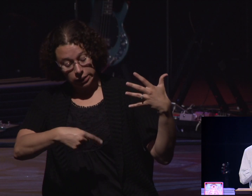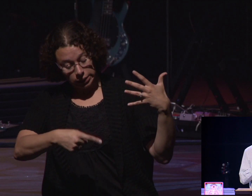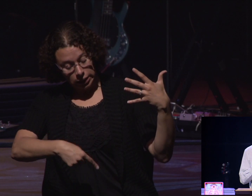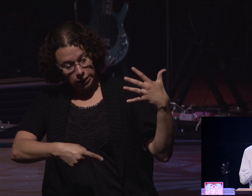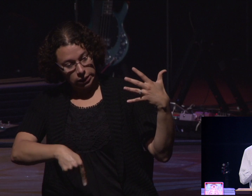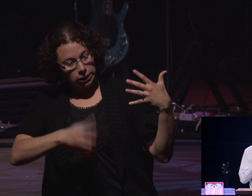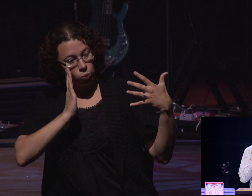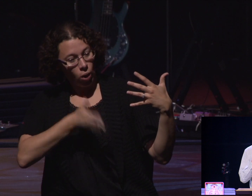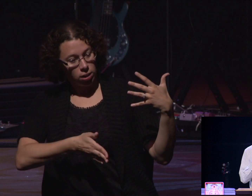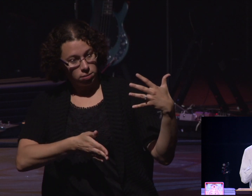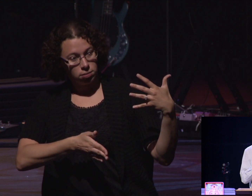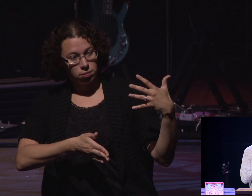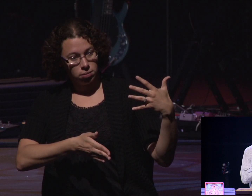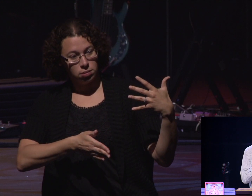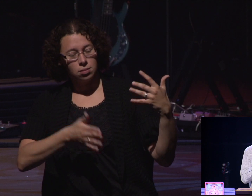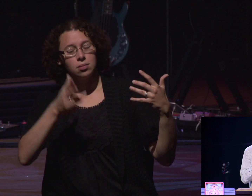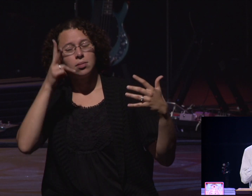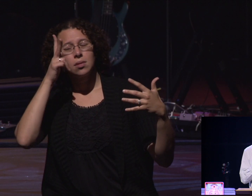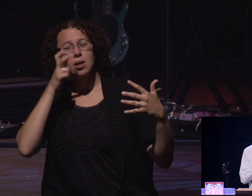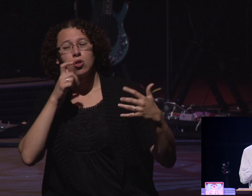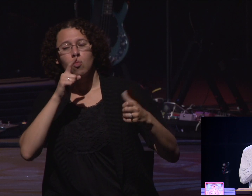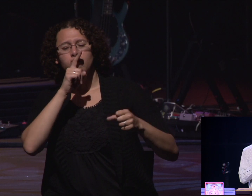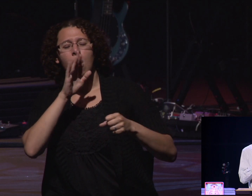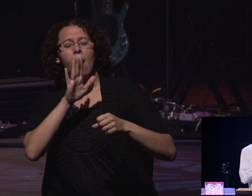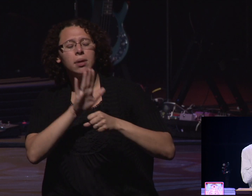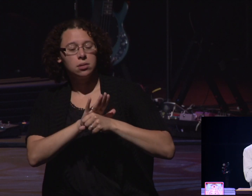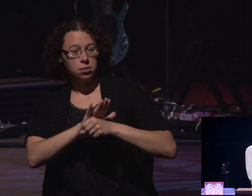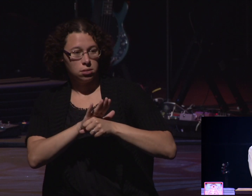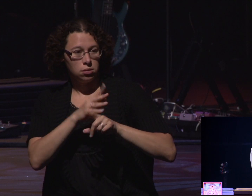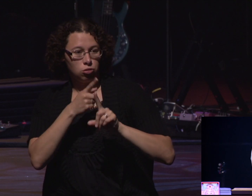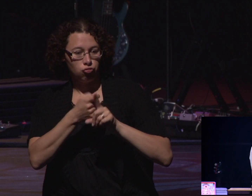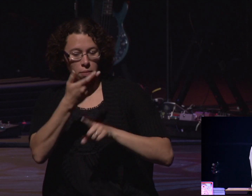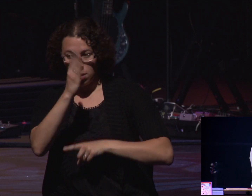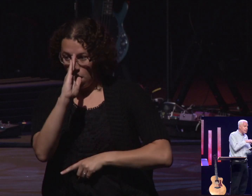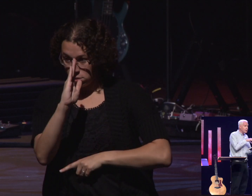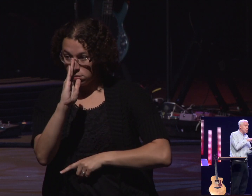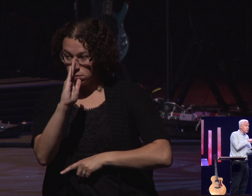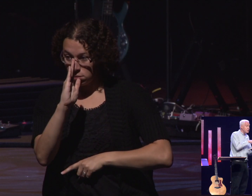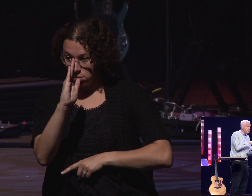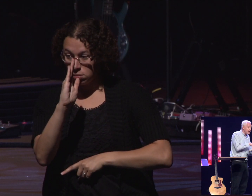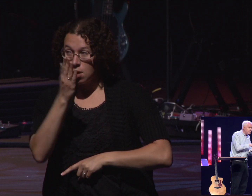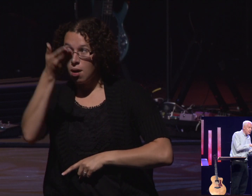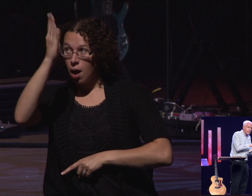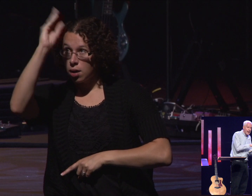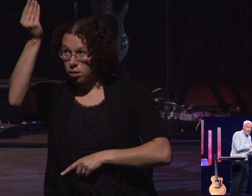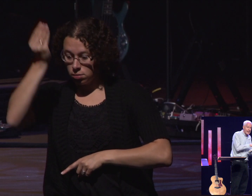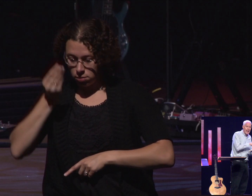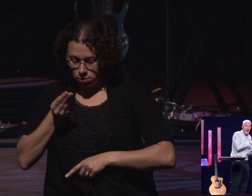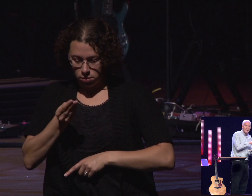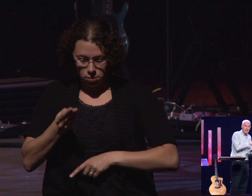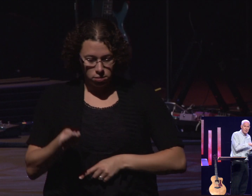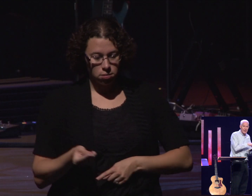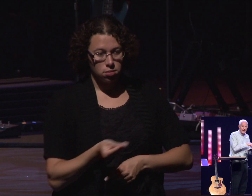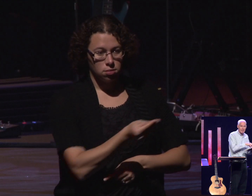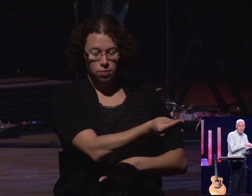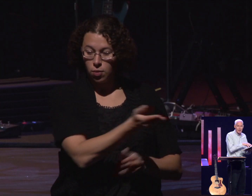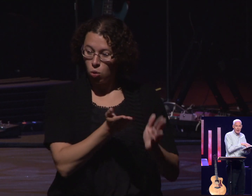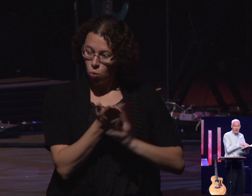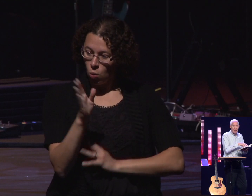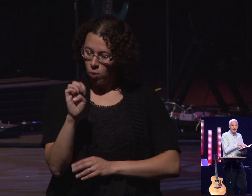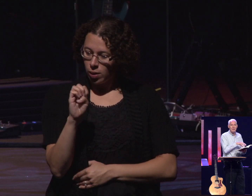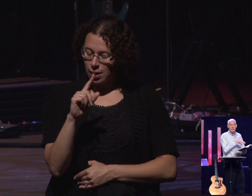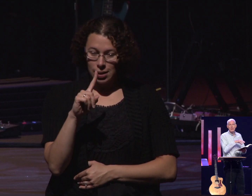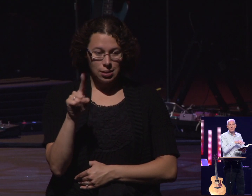promises of God. So I want you to hear the promises of God that he gave through Ezekiel to the people of God at this time.